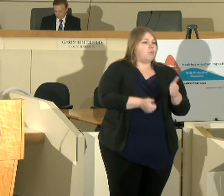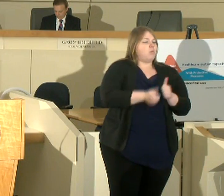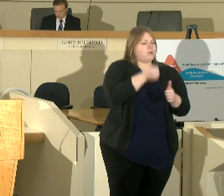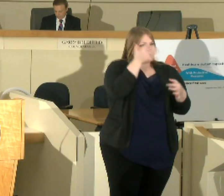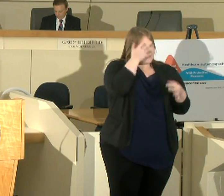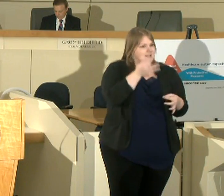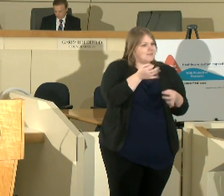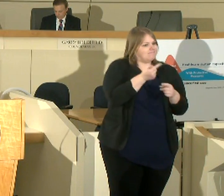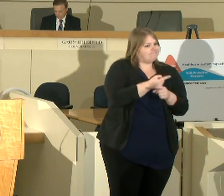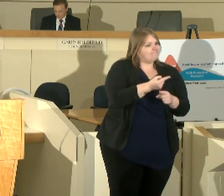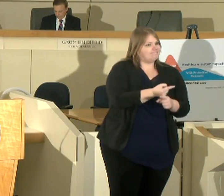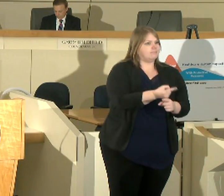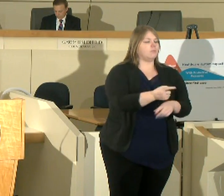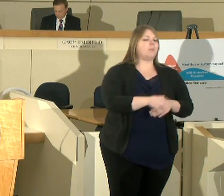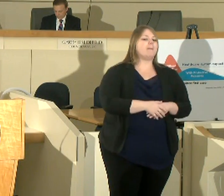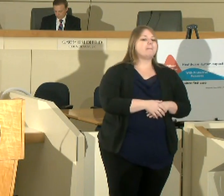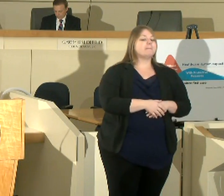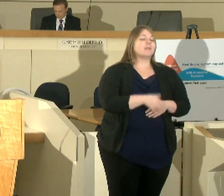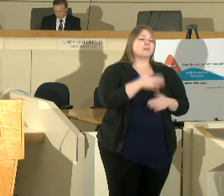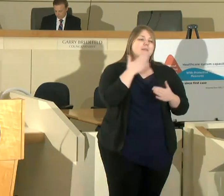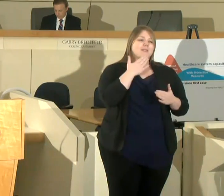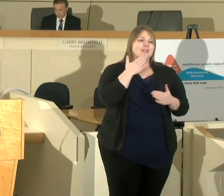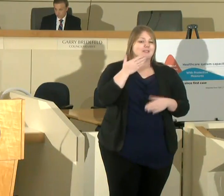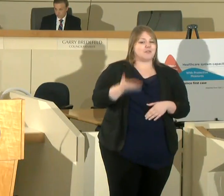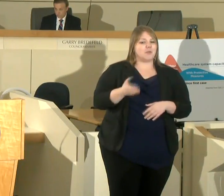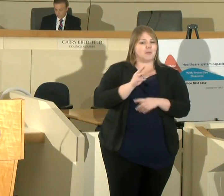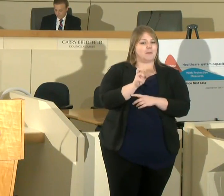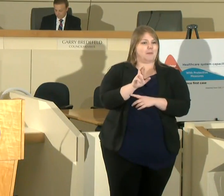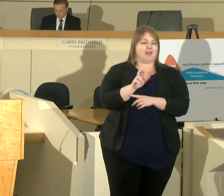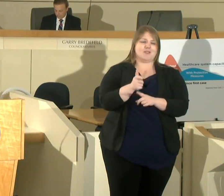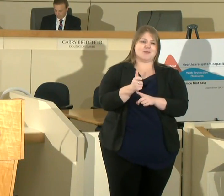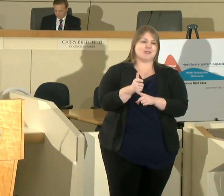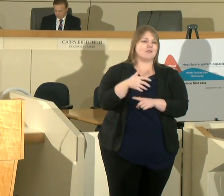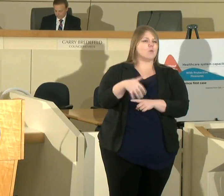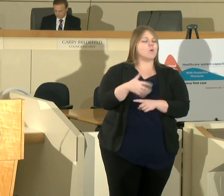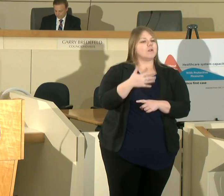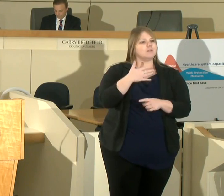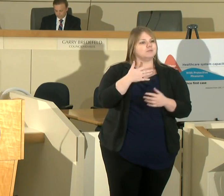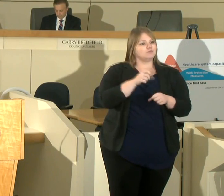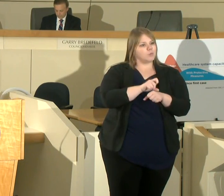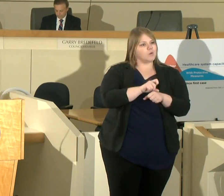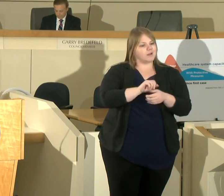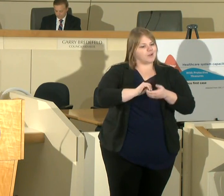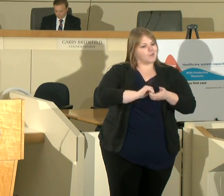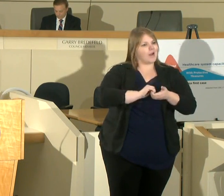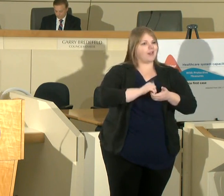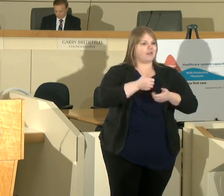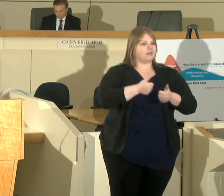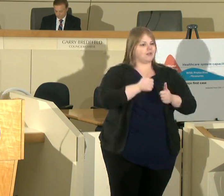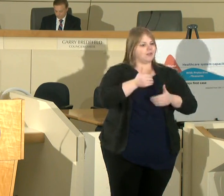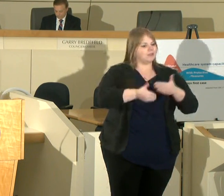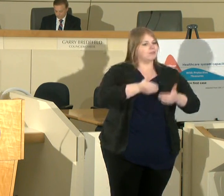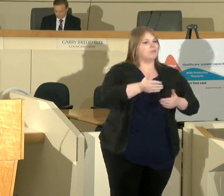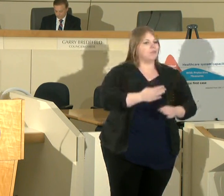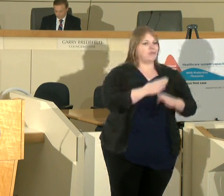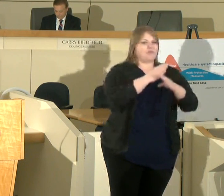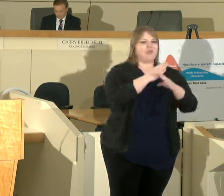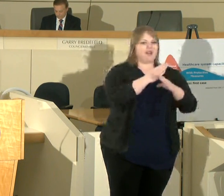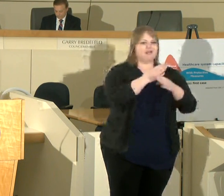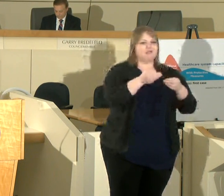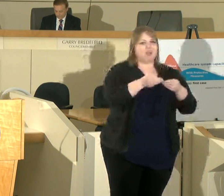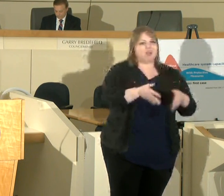that we have the mayor that we have today who's working with everybody on trying to move us in a way that prevents the loss of life